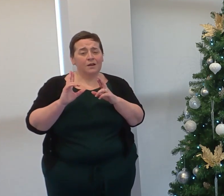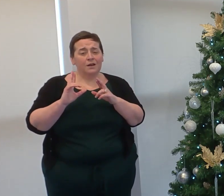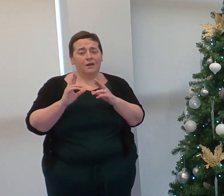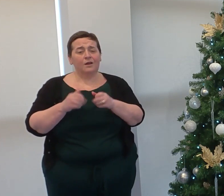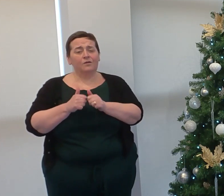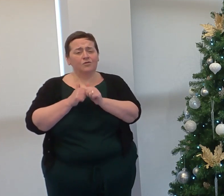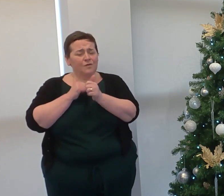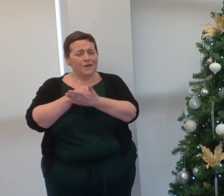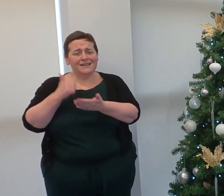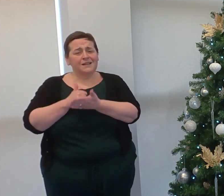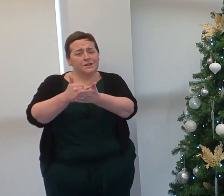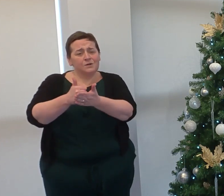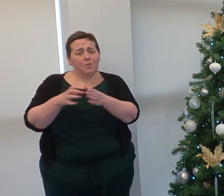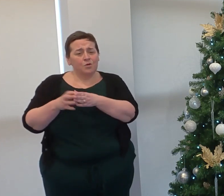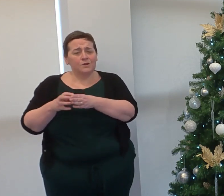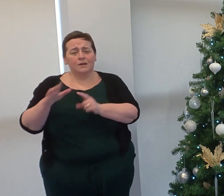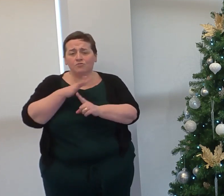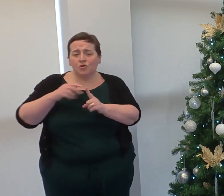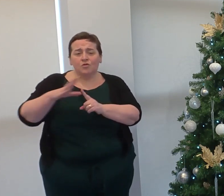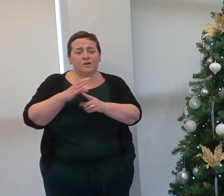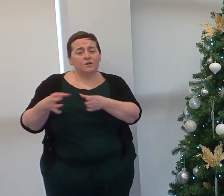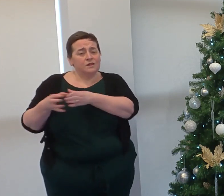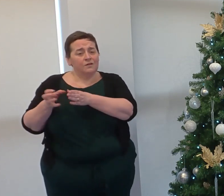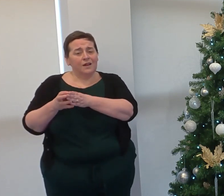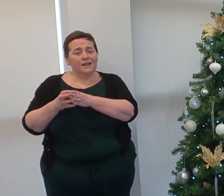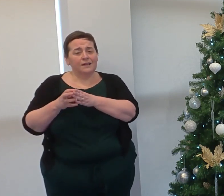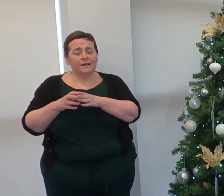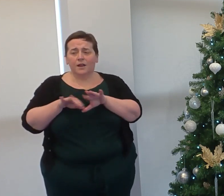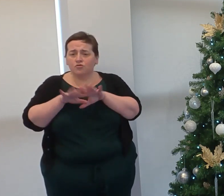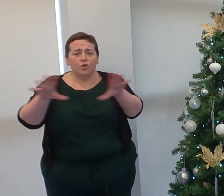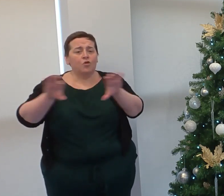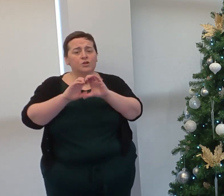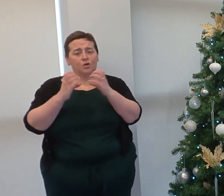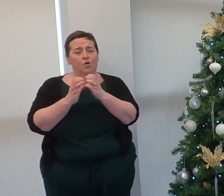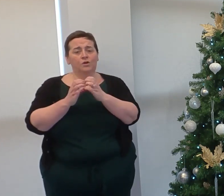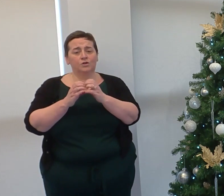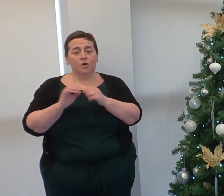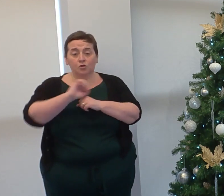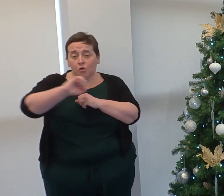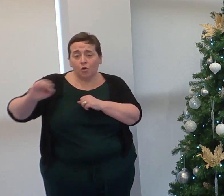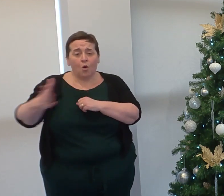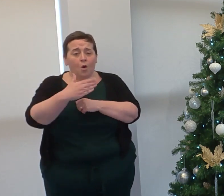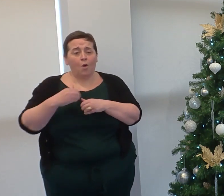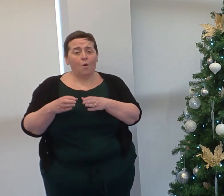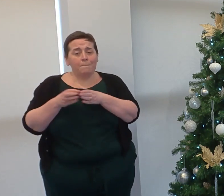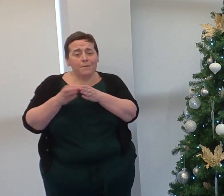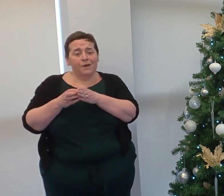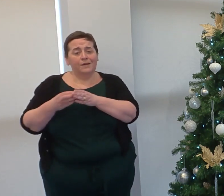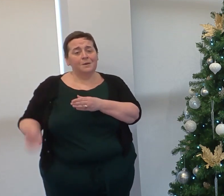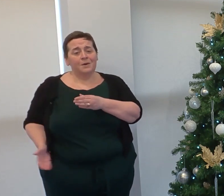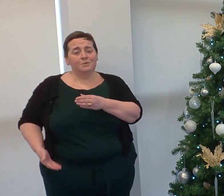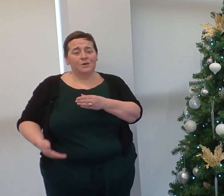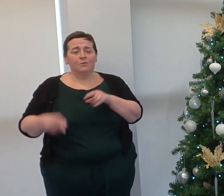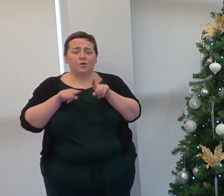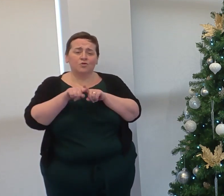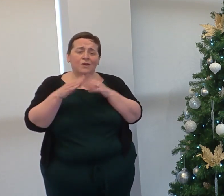fortunate to have a great support team around us both within the faculty and across the college and you are all part of team business. We try